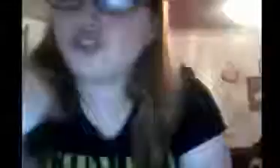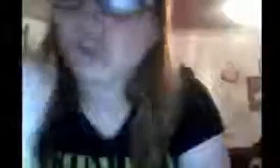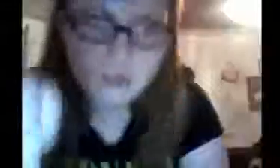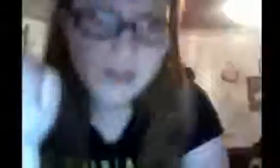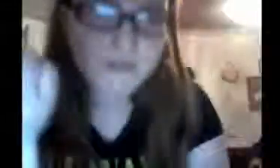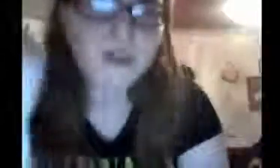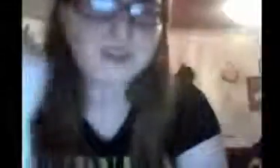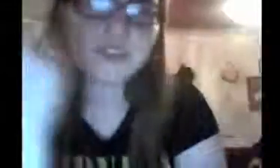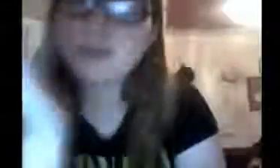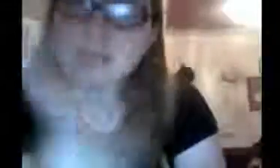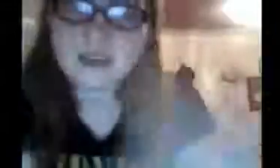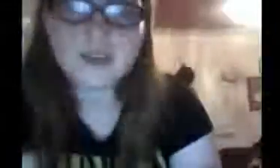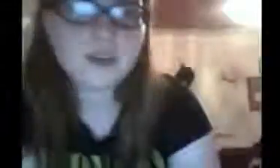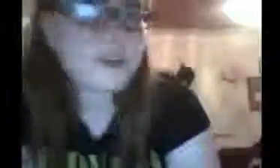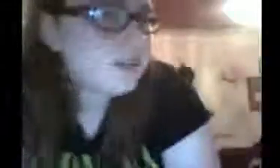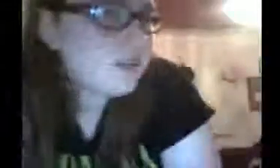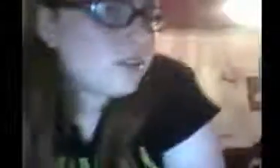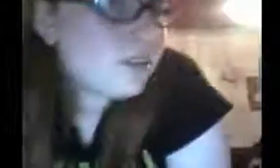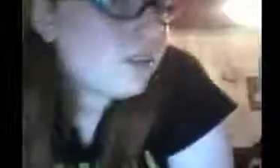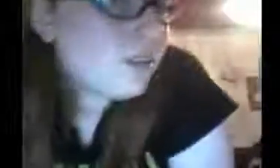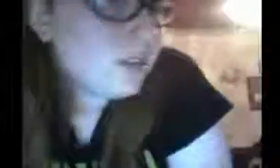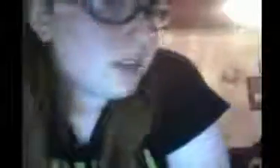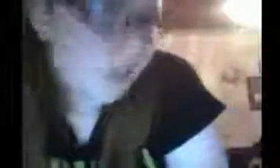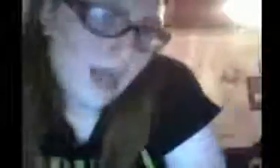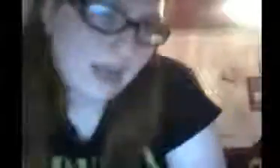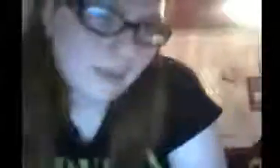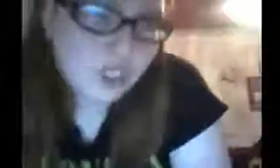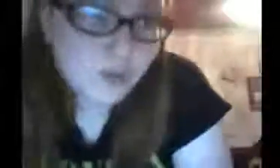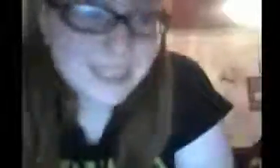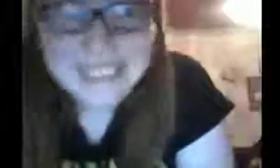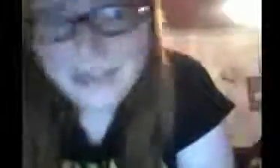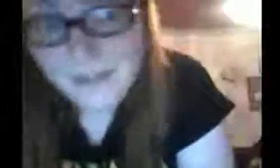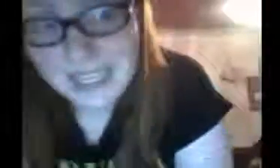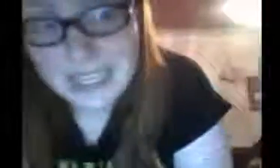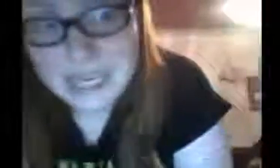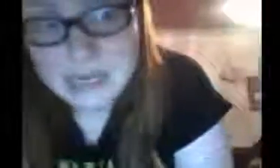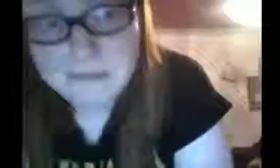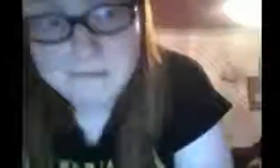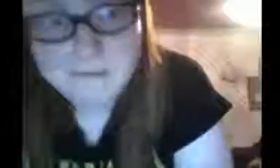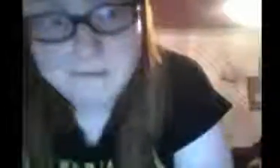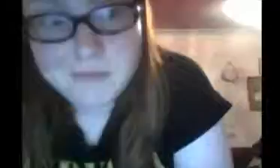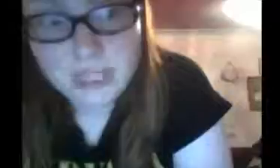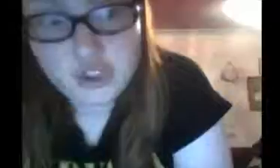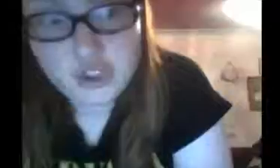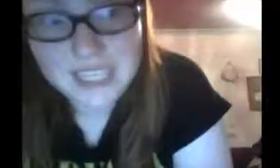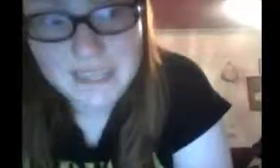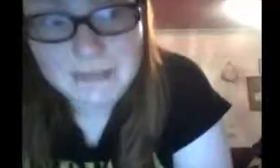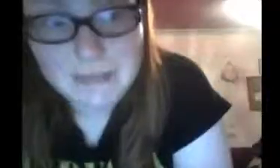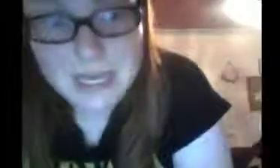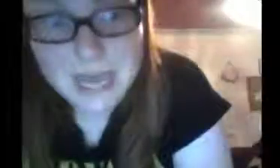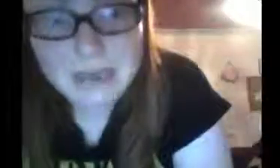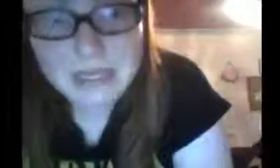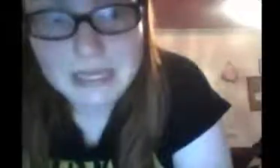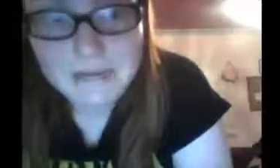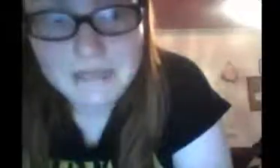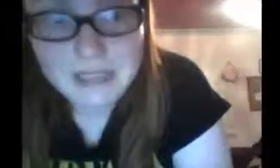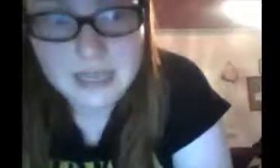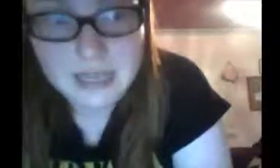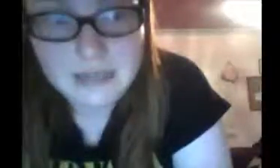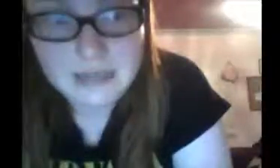There's no reruns. There's no nothing. So, yeah, number two is definitely True Jackson VP. I would love to see that.